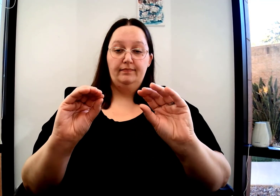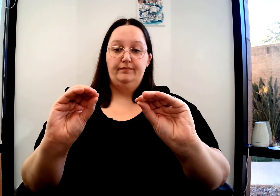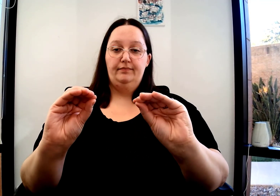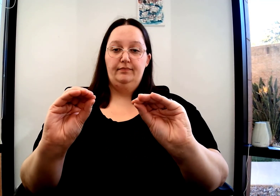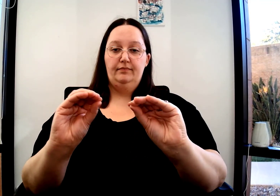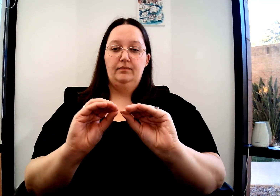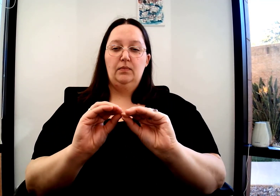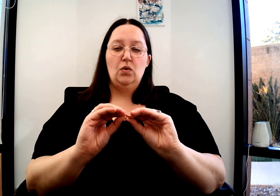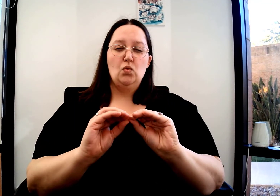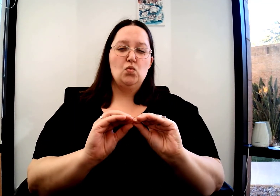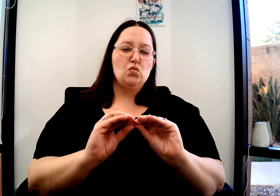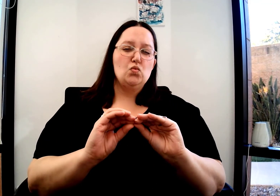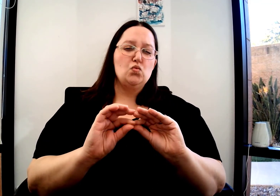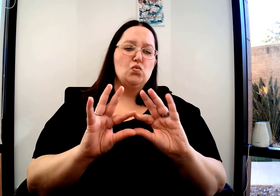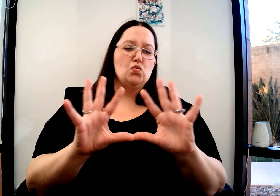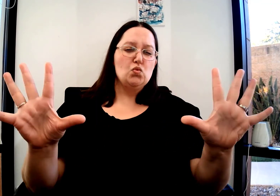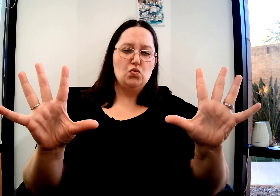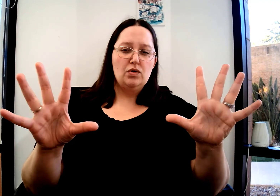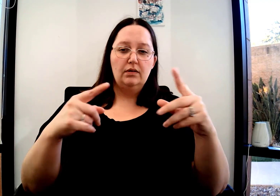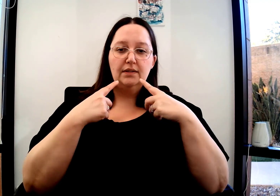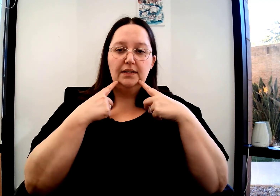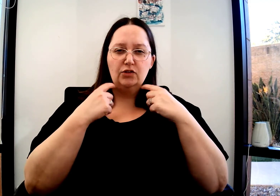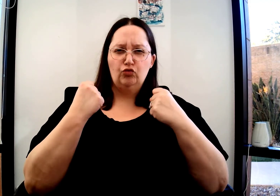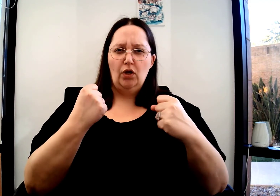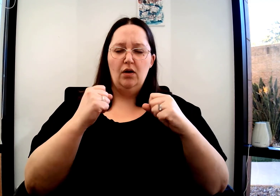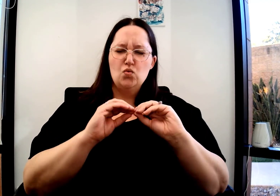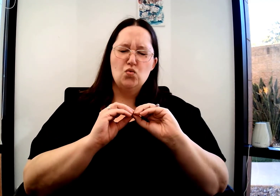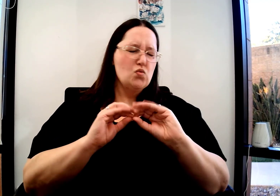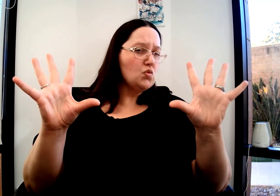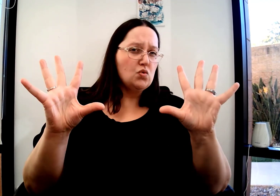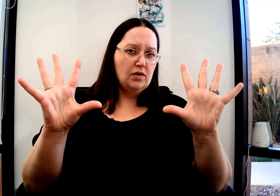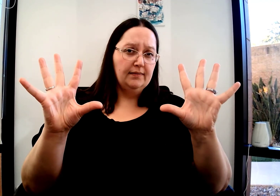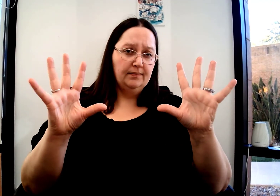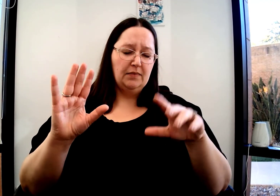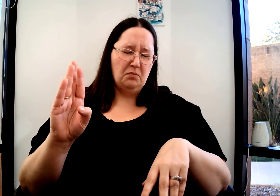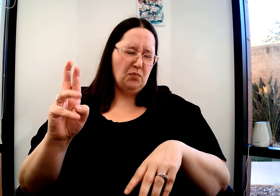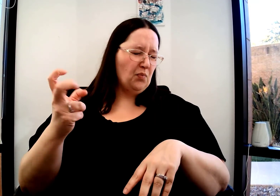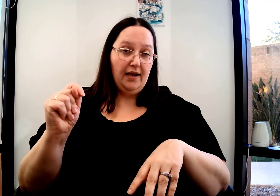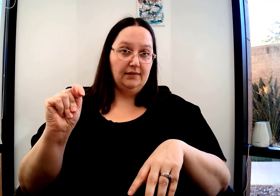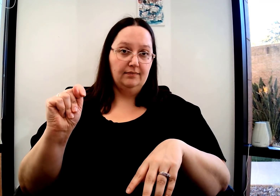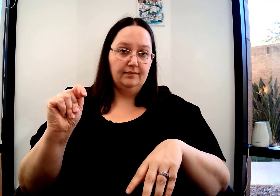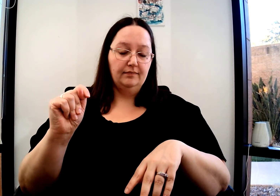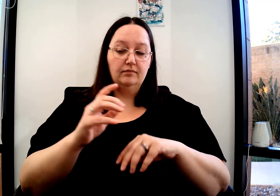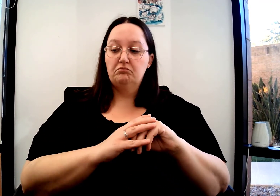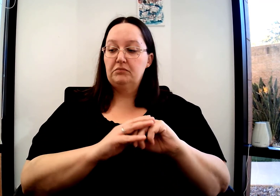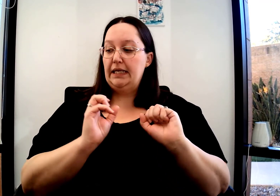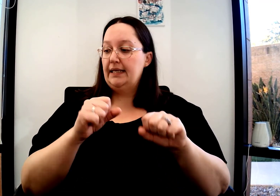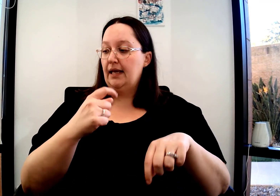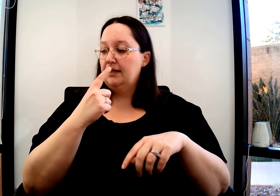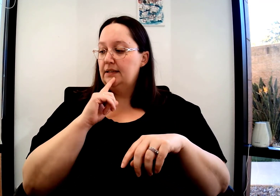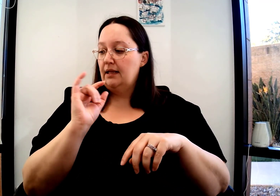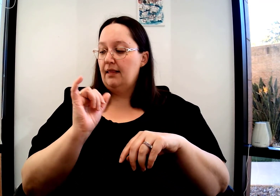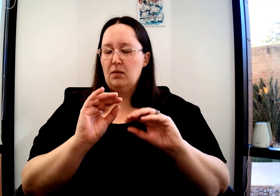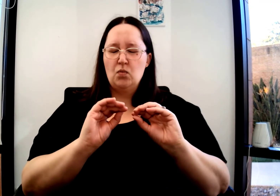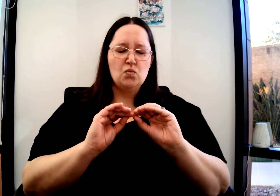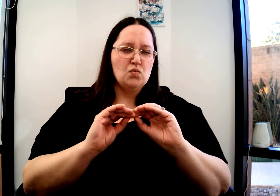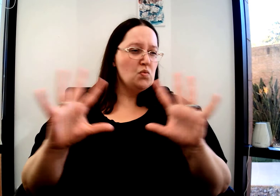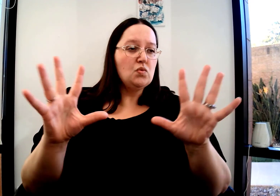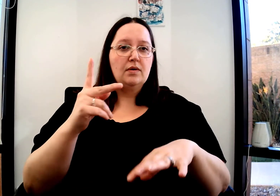today. Flat O to five, strong, and sign it fast.